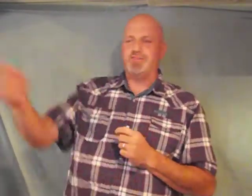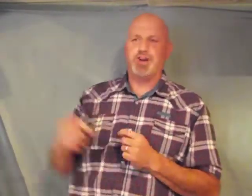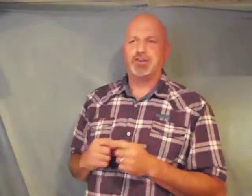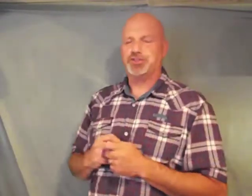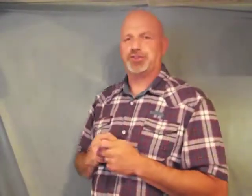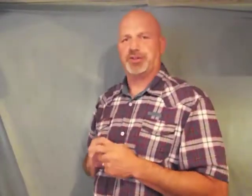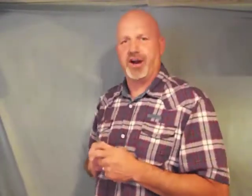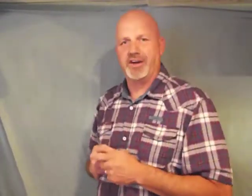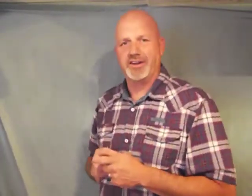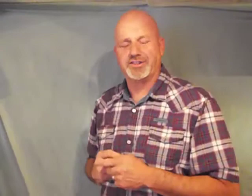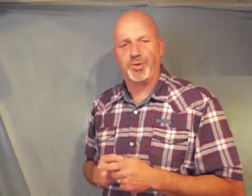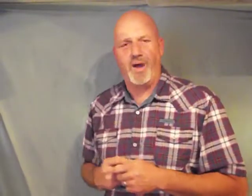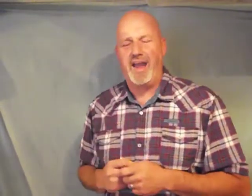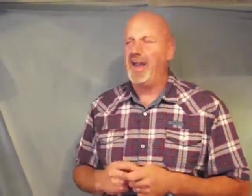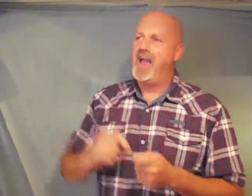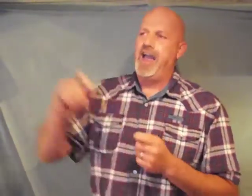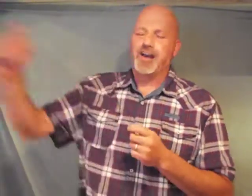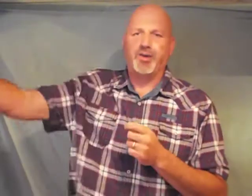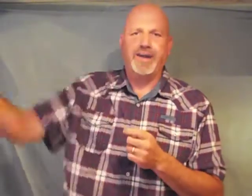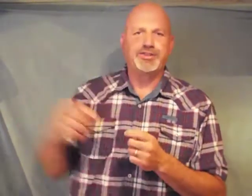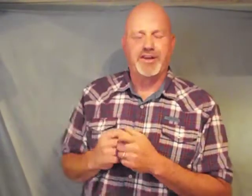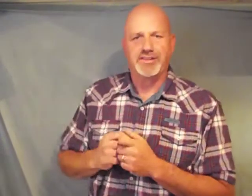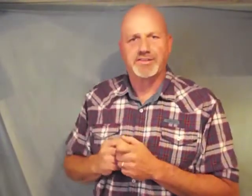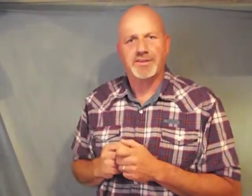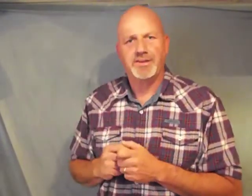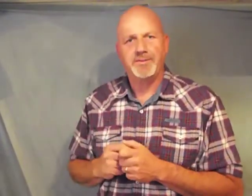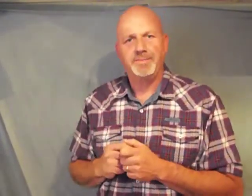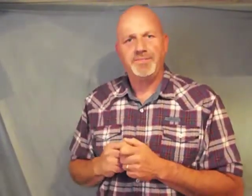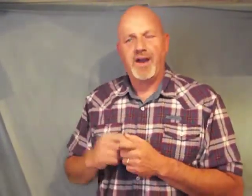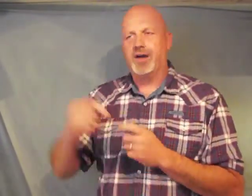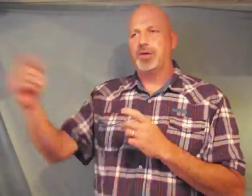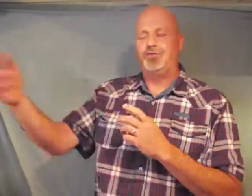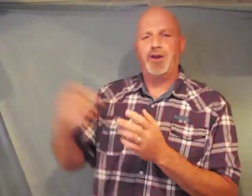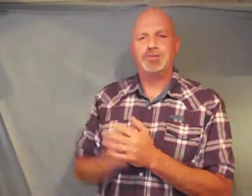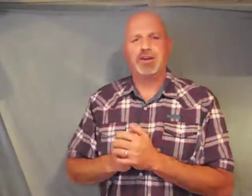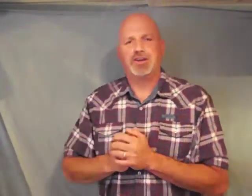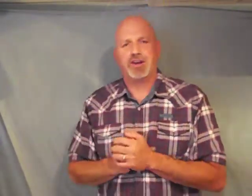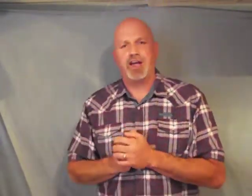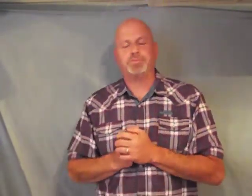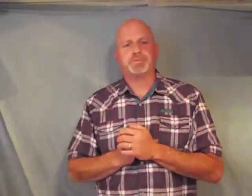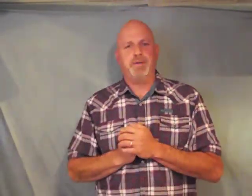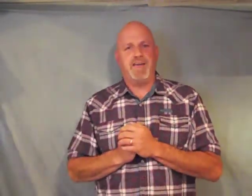churches are turning us away and Christians are refusing to come speak